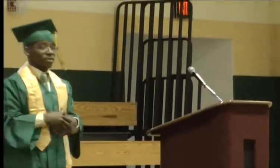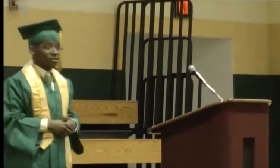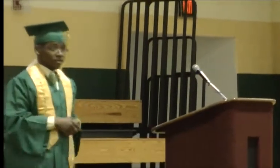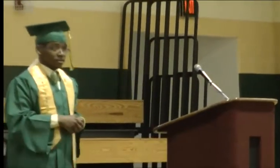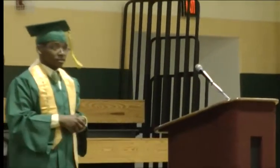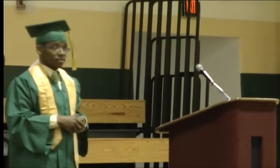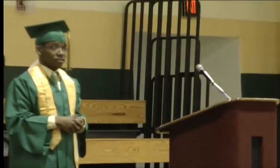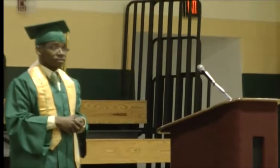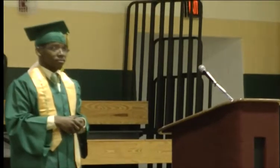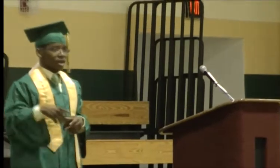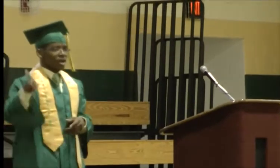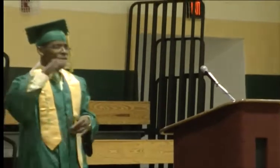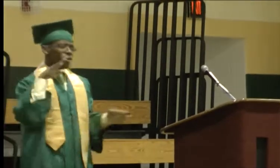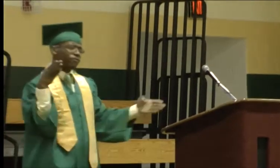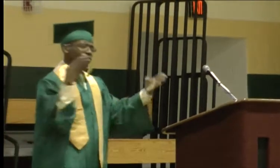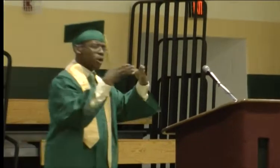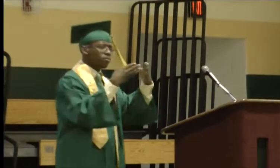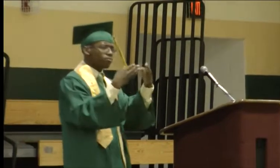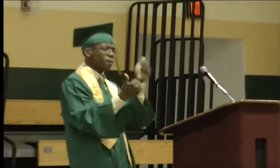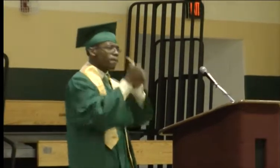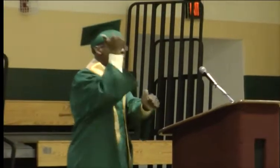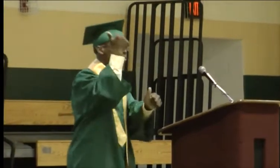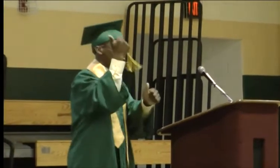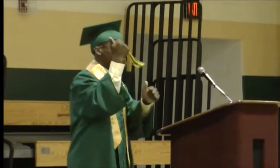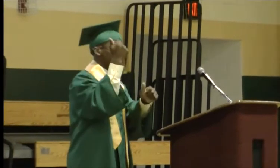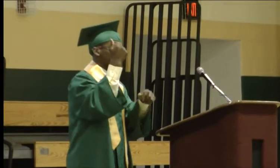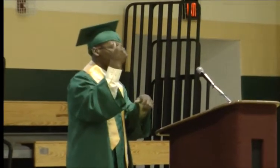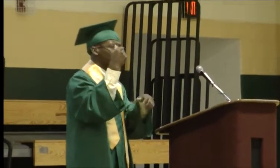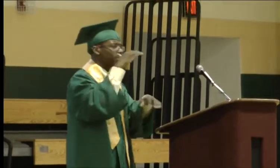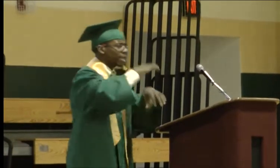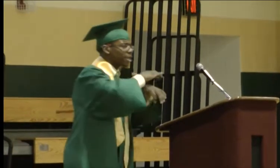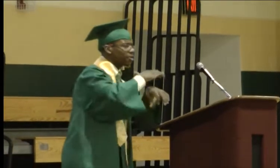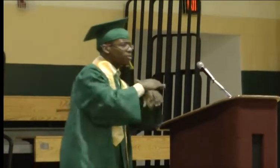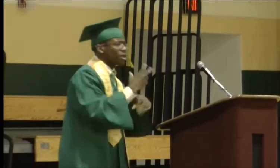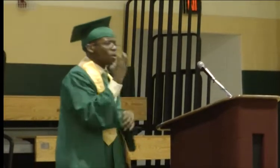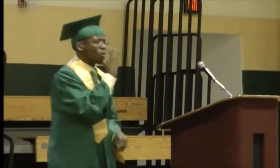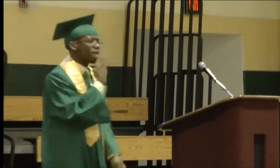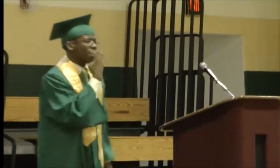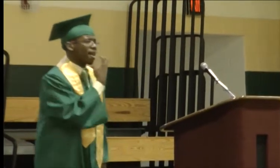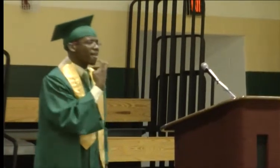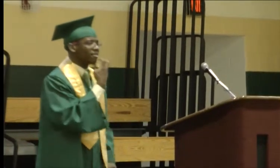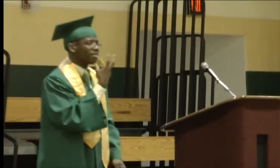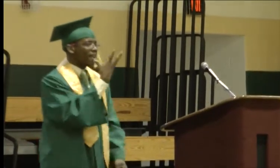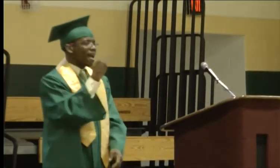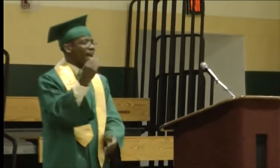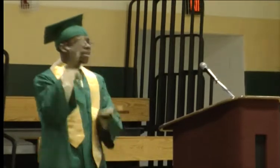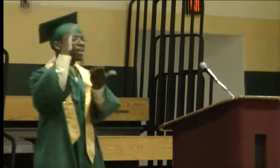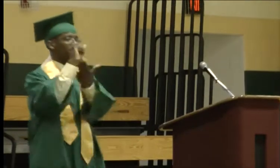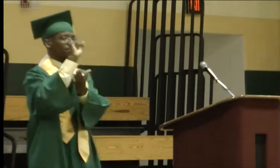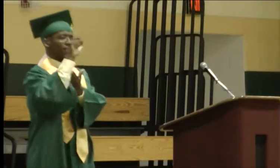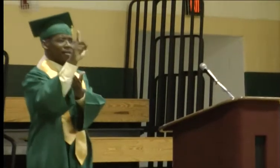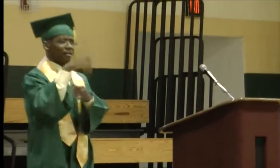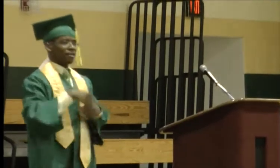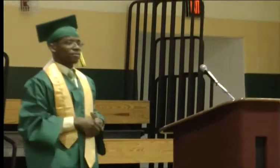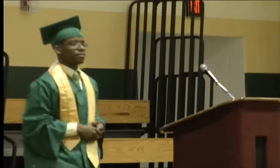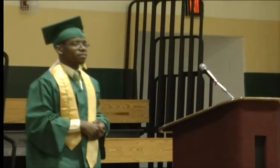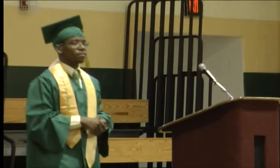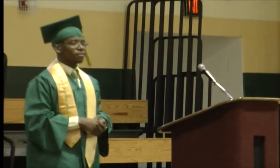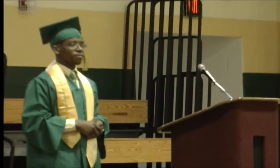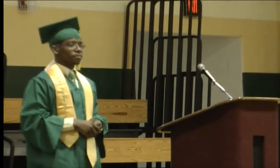school, and there are other deaf students there in that public school. They mostly focused on English, reading lips, and that sort of